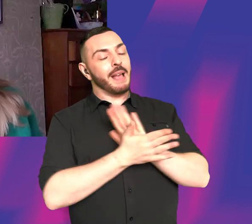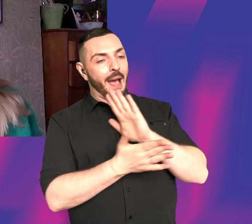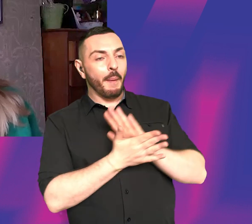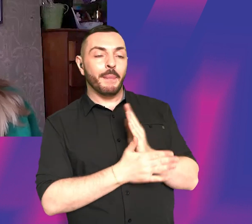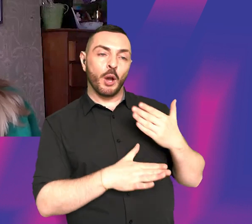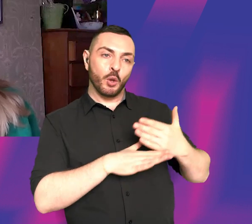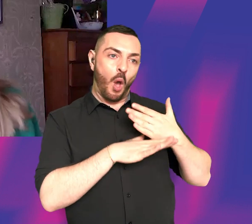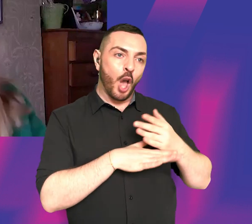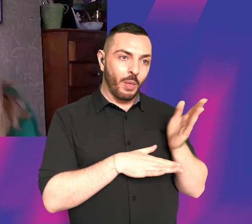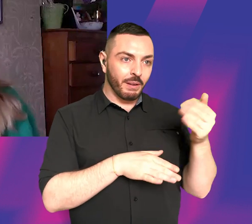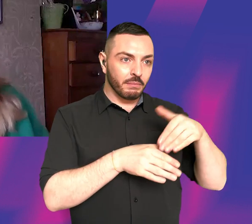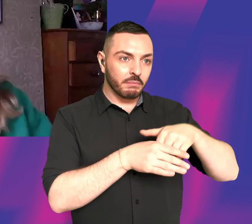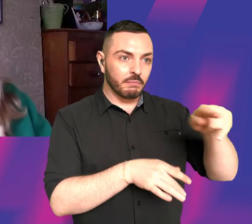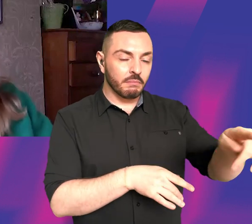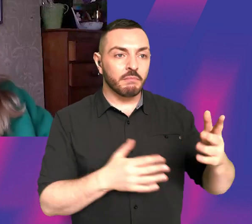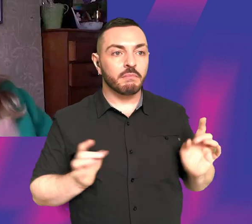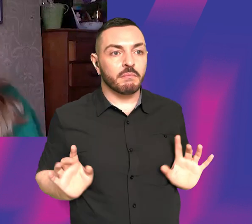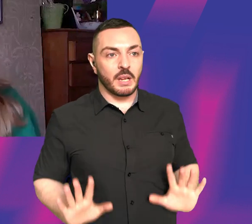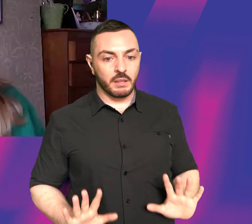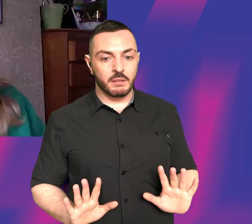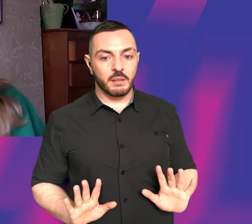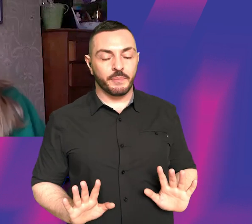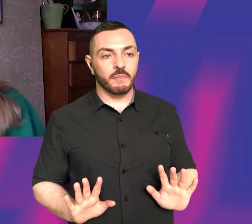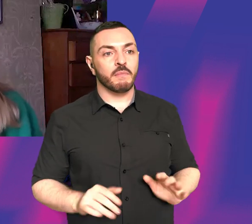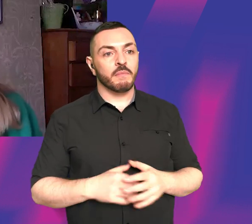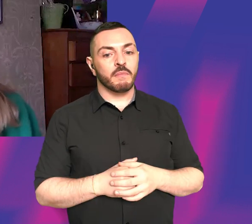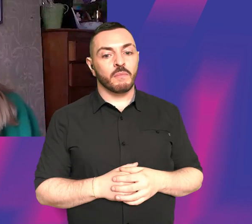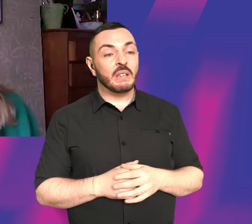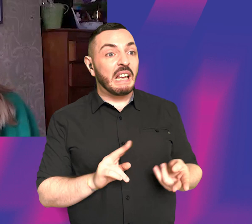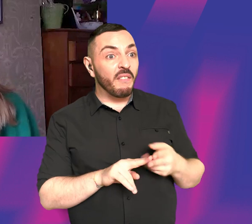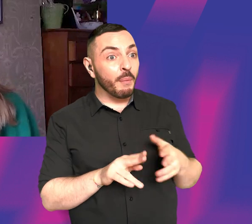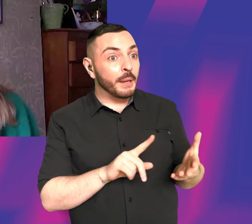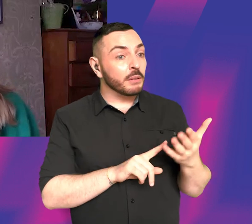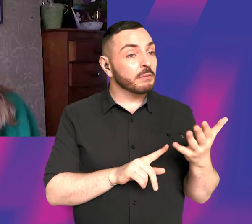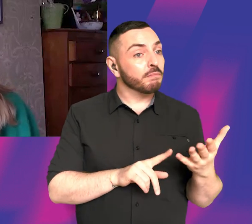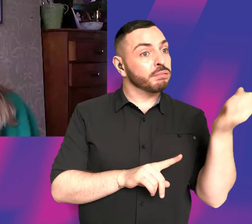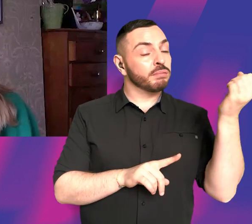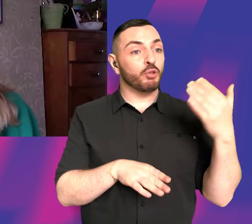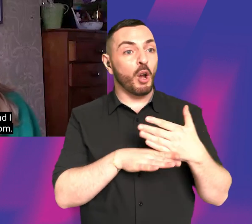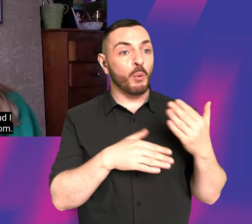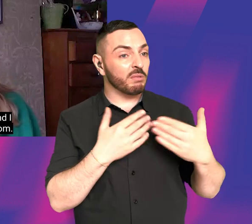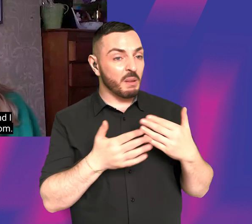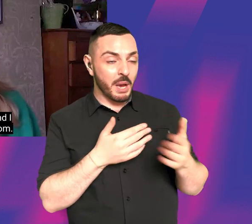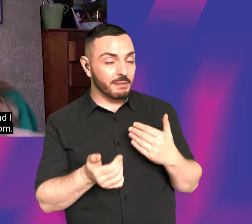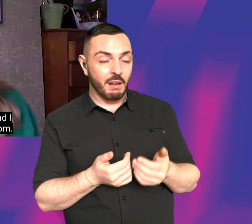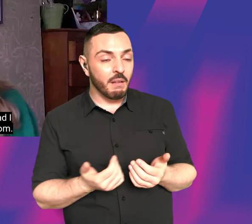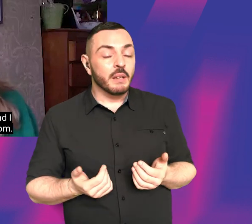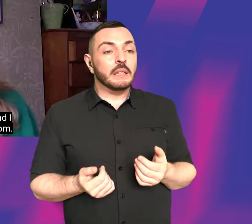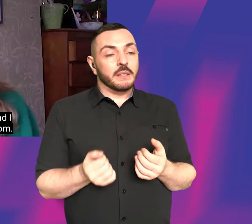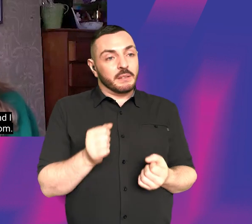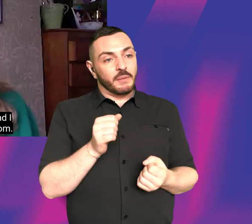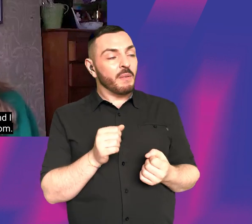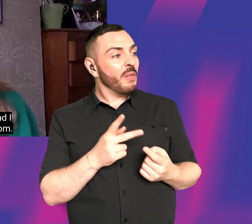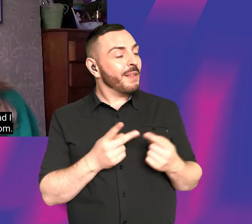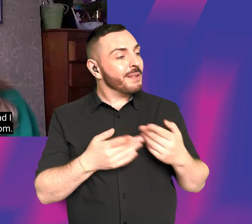I did in that audition. And not really, and take that aside from whether or not you've got the job or not. And, you know, I did an